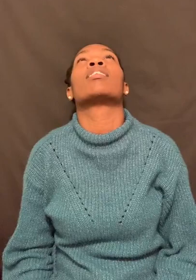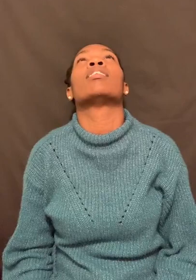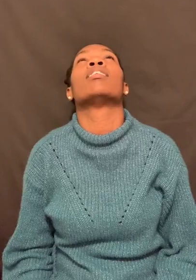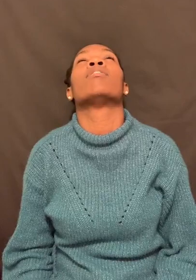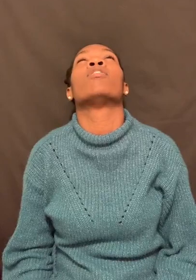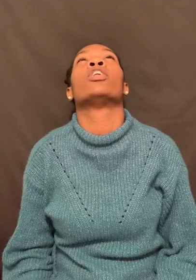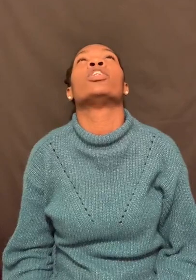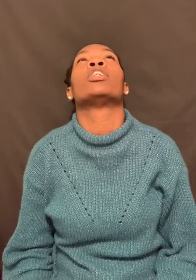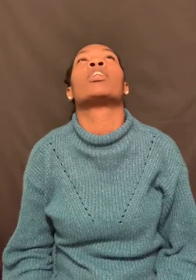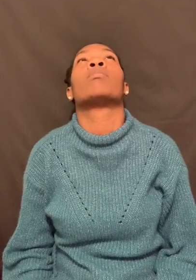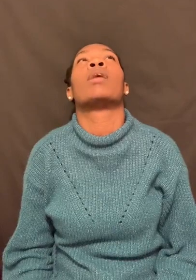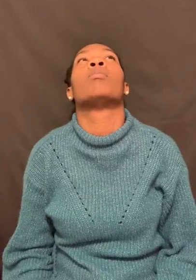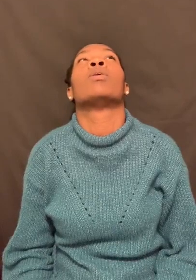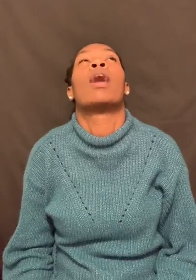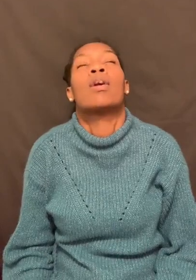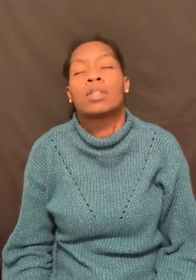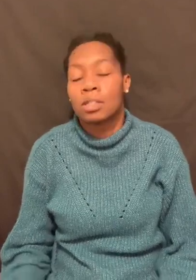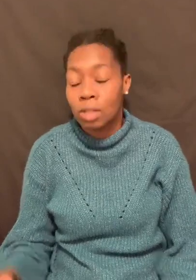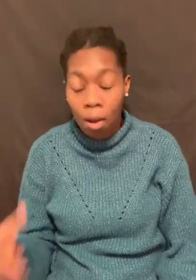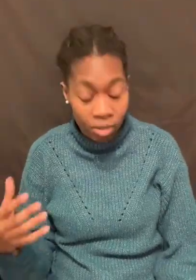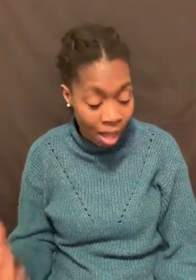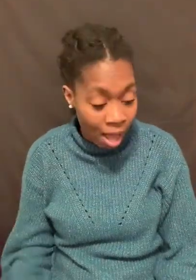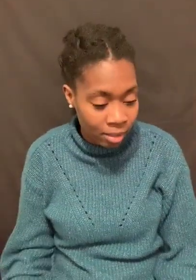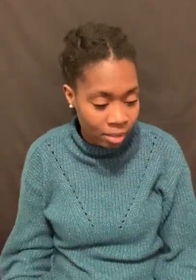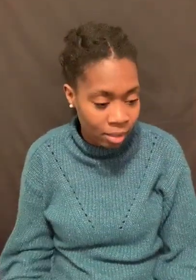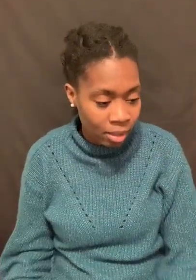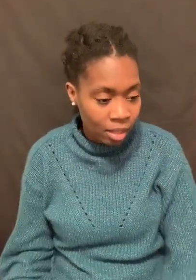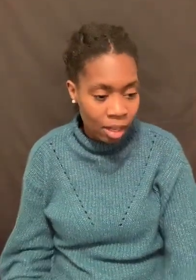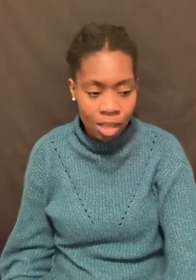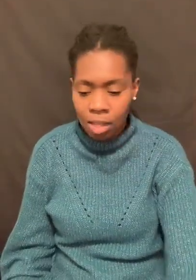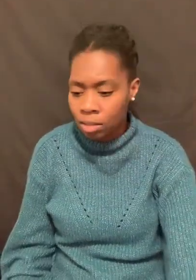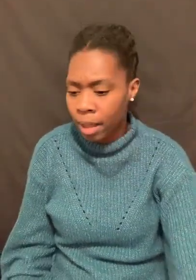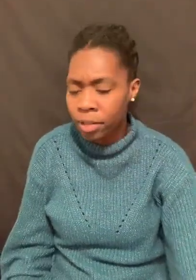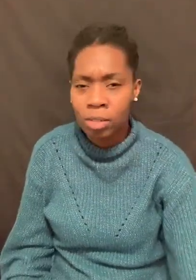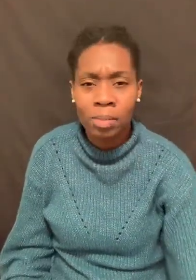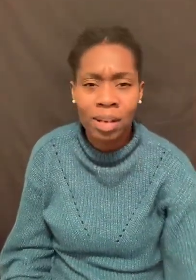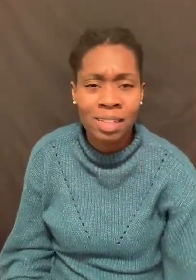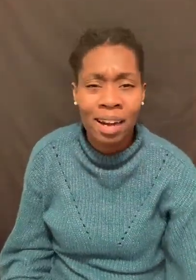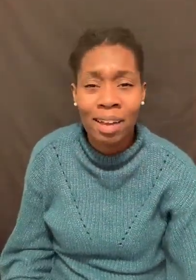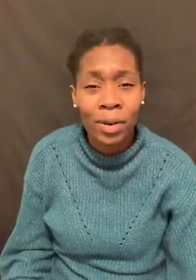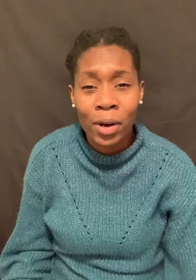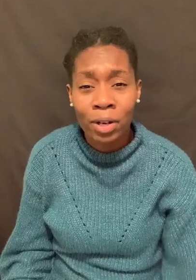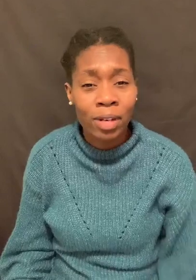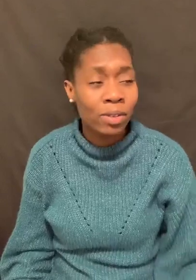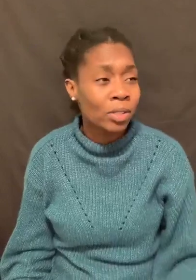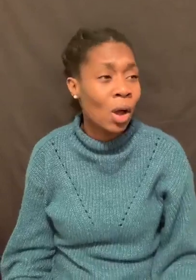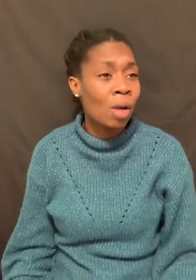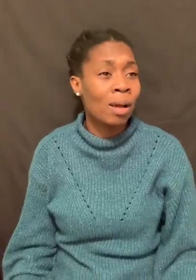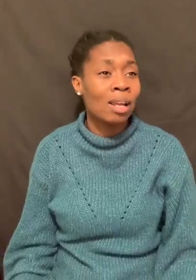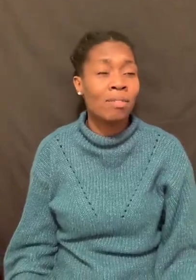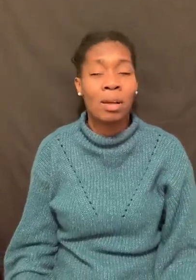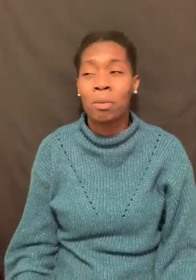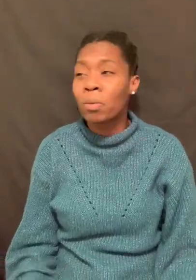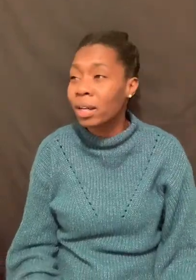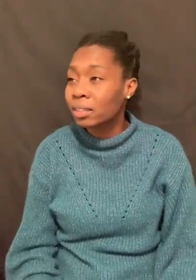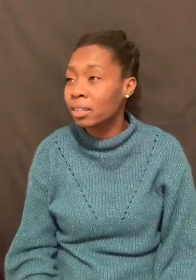Persian of the Bible. I was just, I was hot. I saw some extra books I never heard or never saw in my life. Like, what?